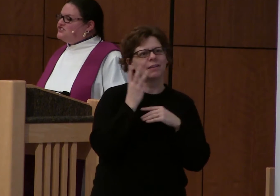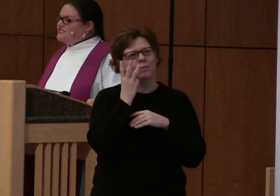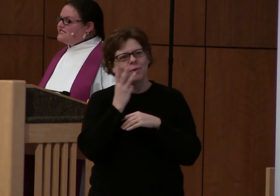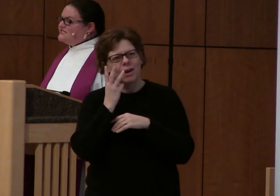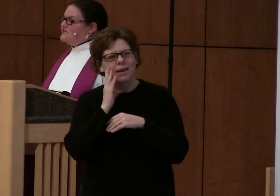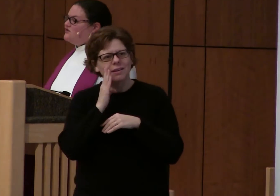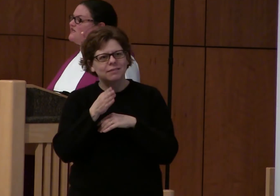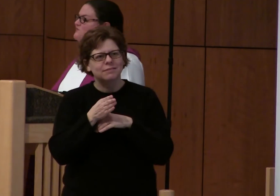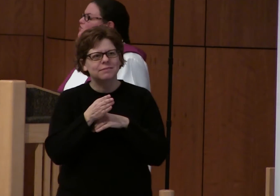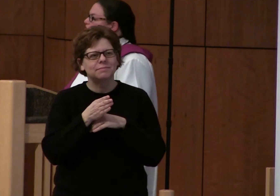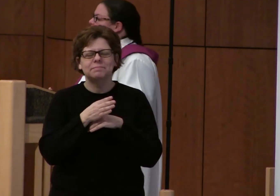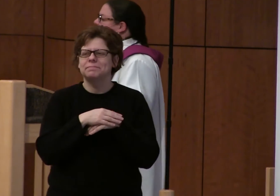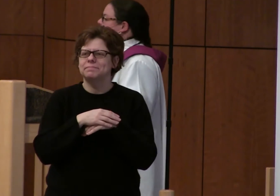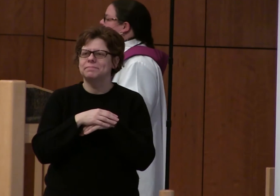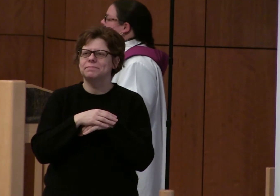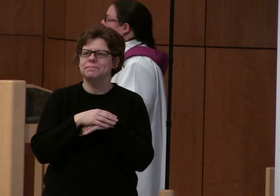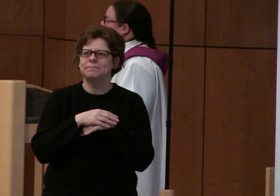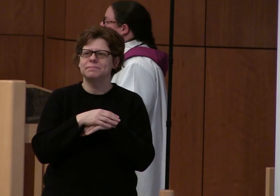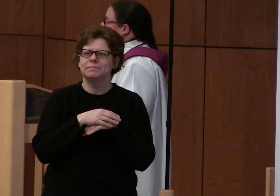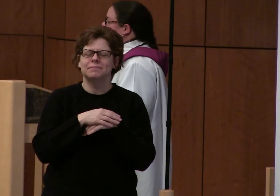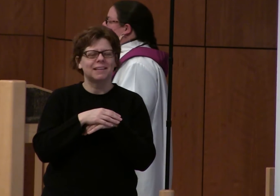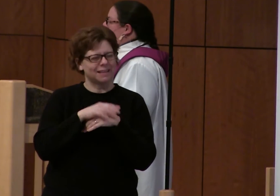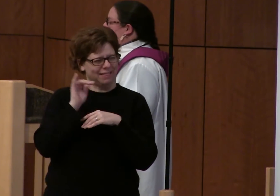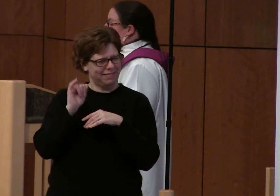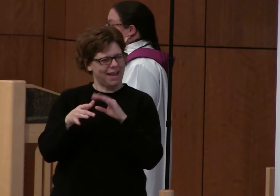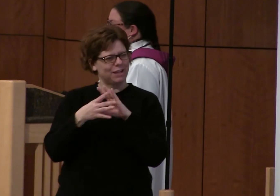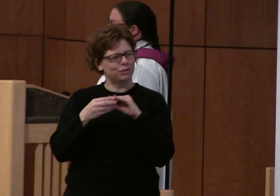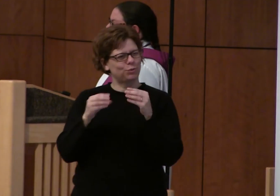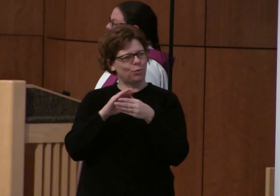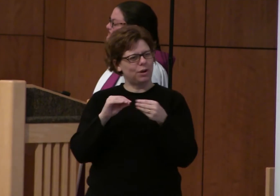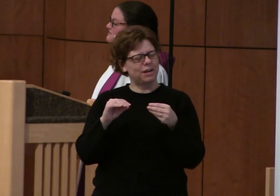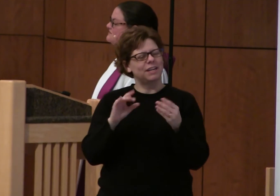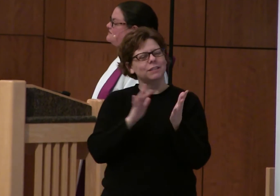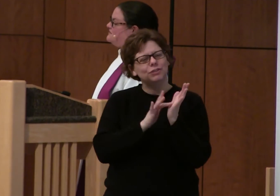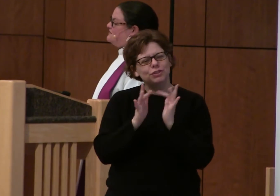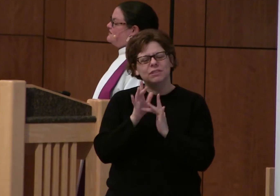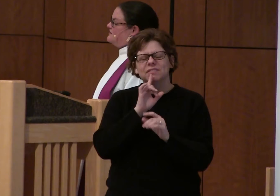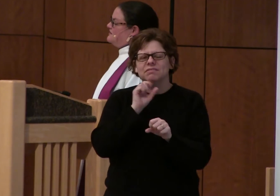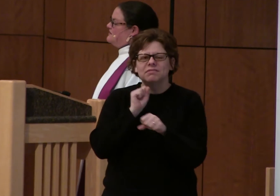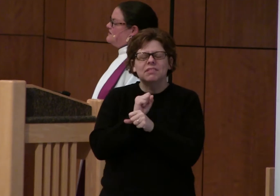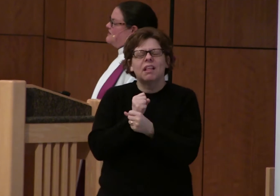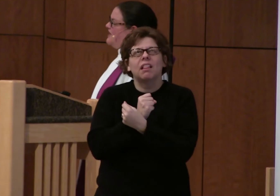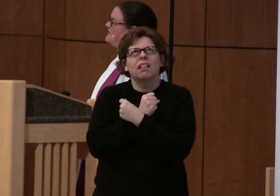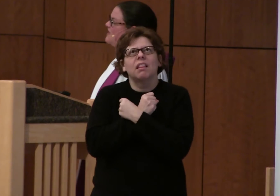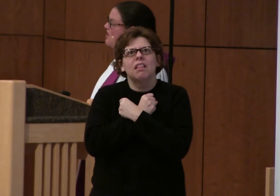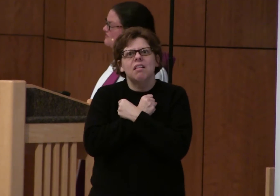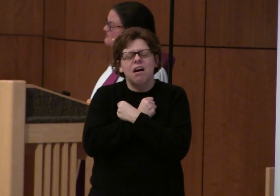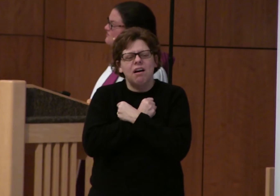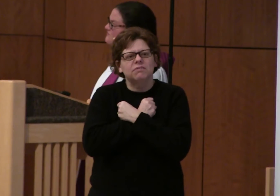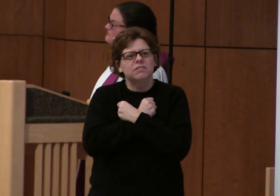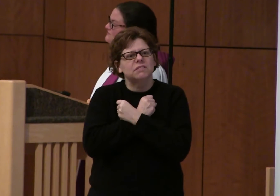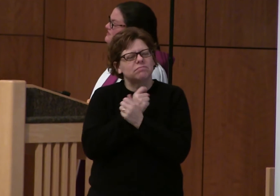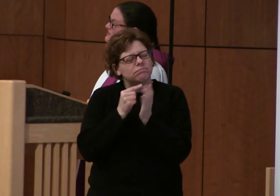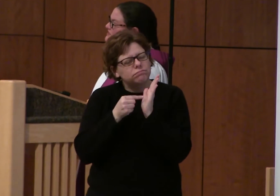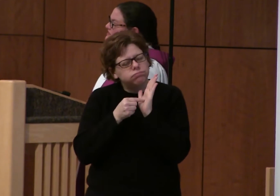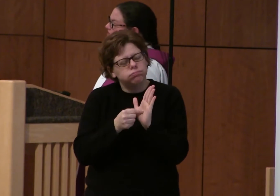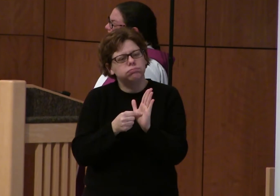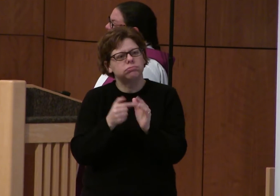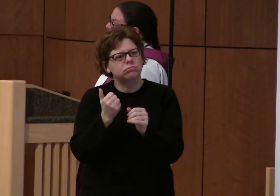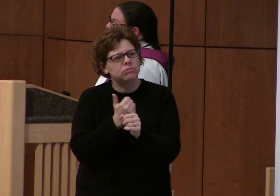Here Jesus literally pours himself out in love for us. And he also